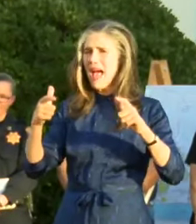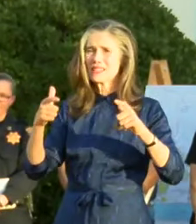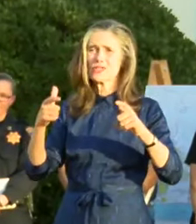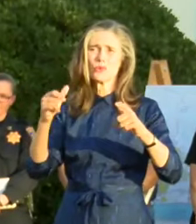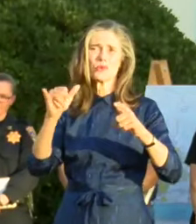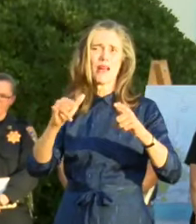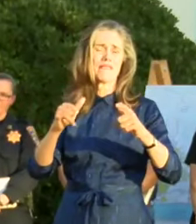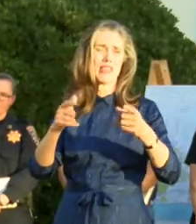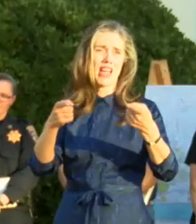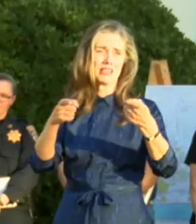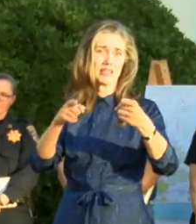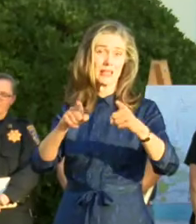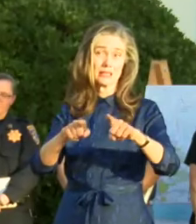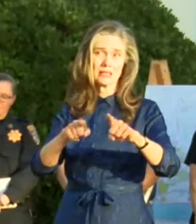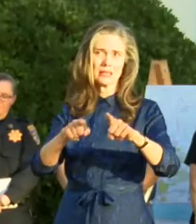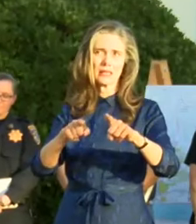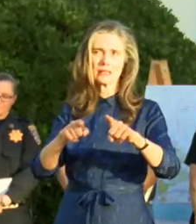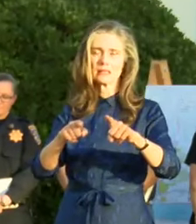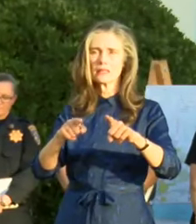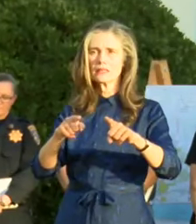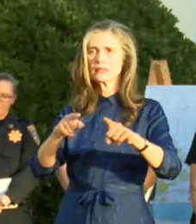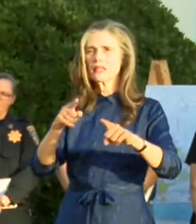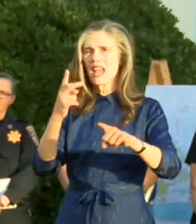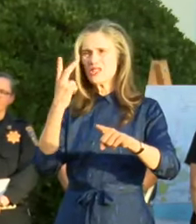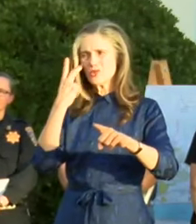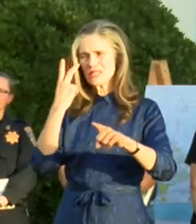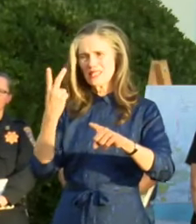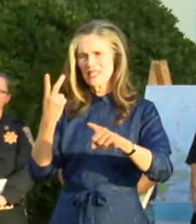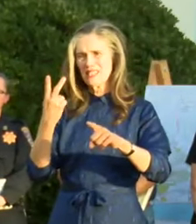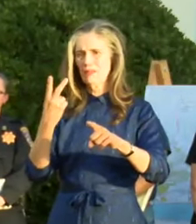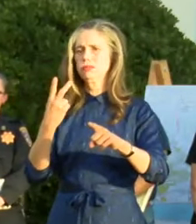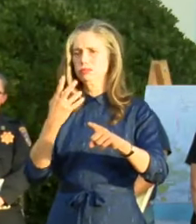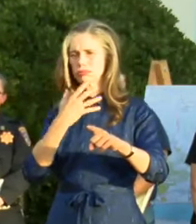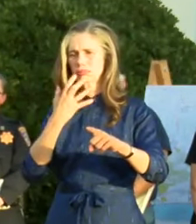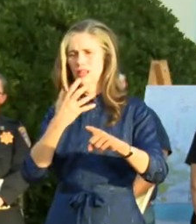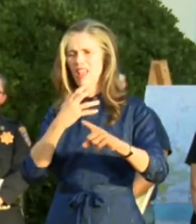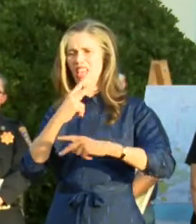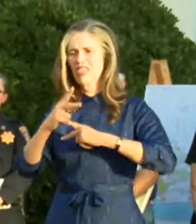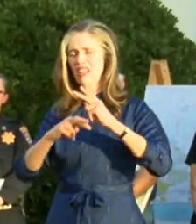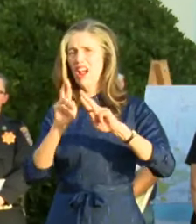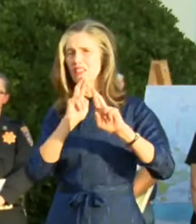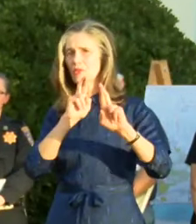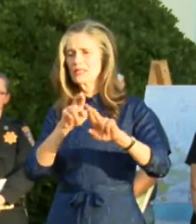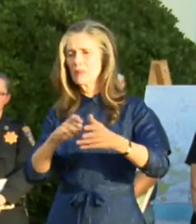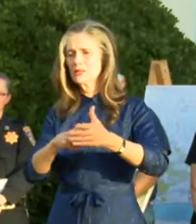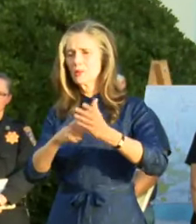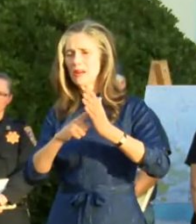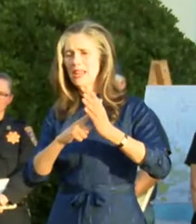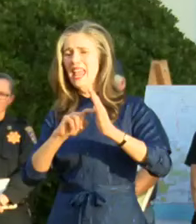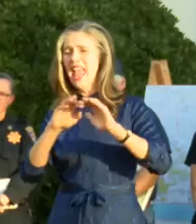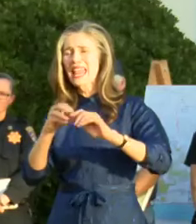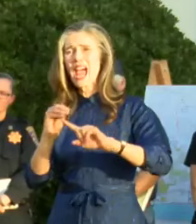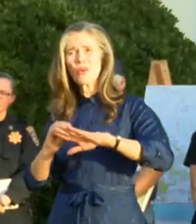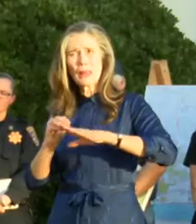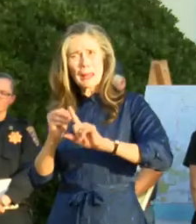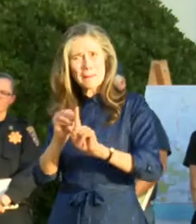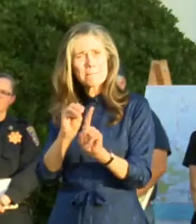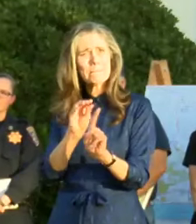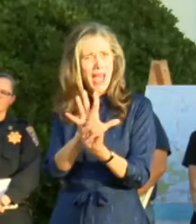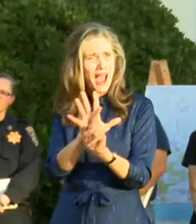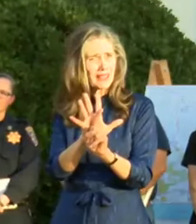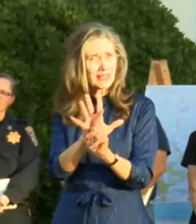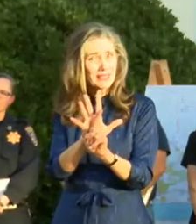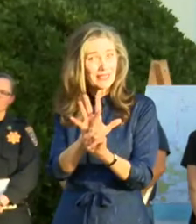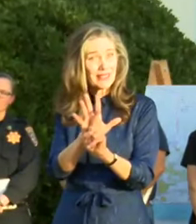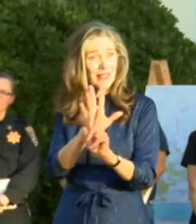that is necessary, but most importantly, the impact to the citizens and families of